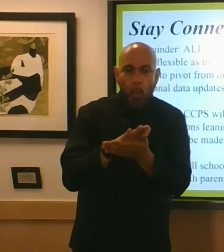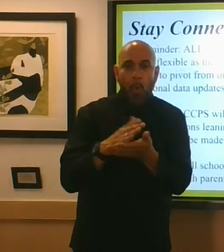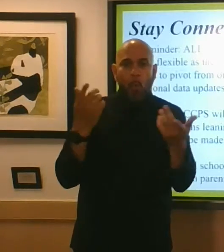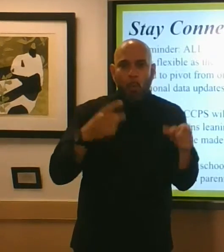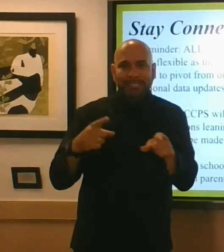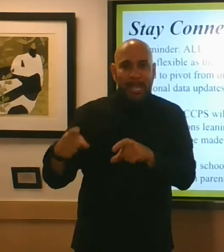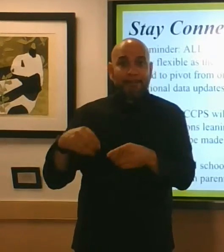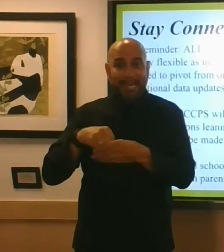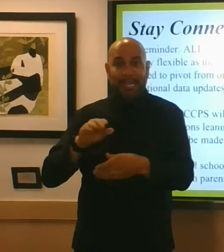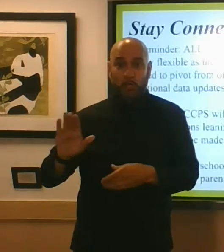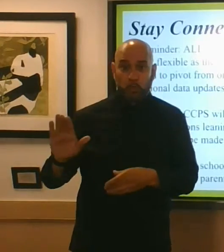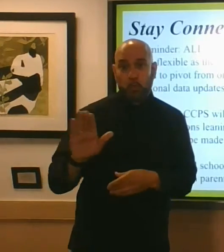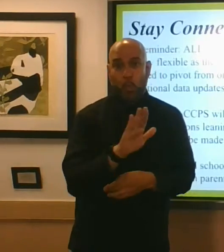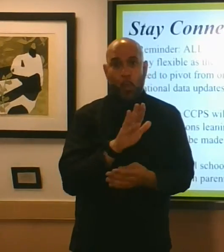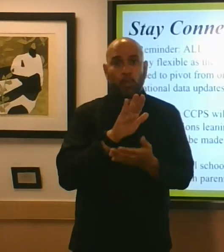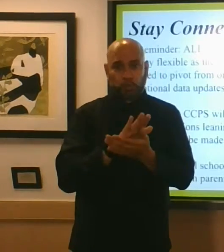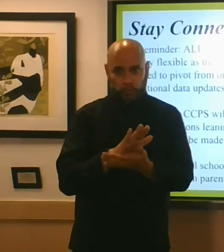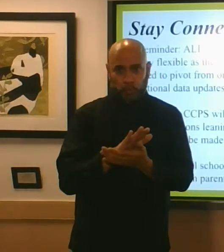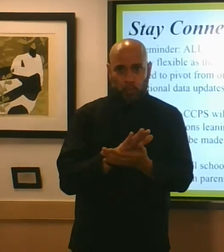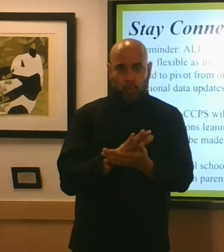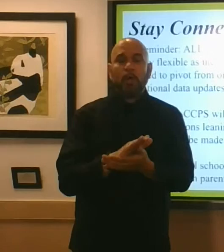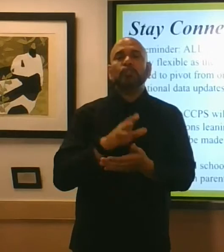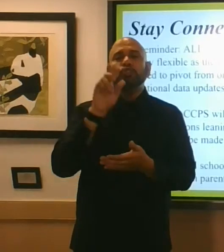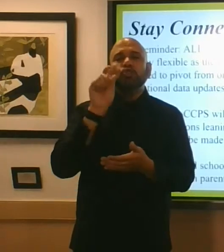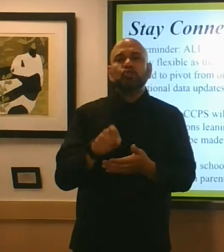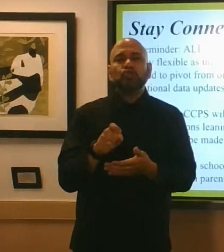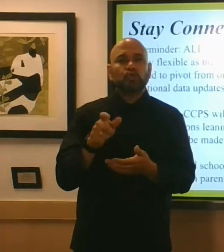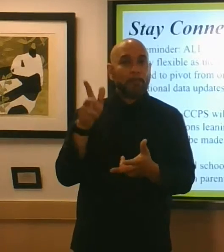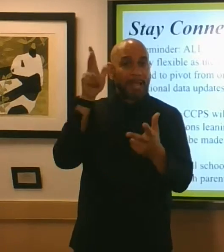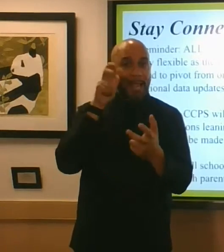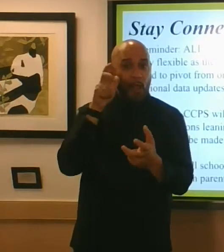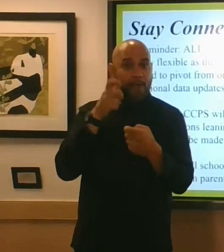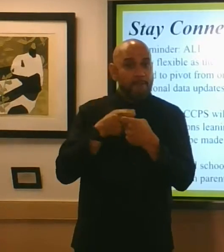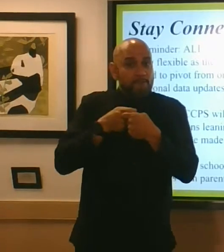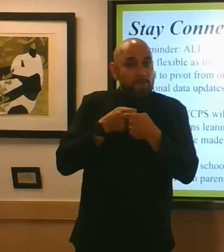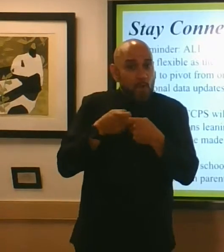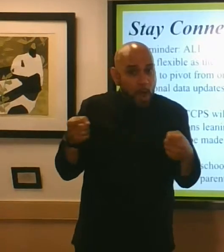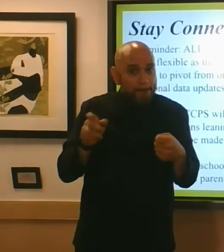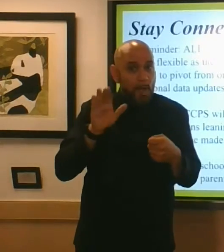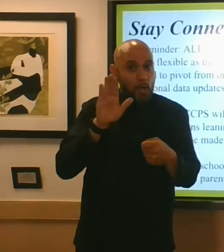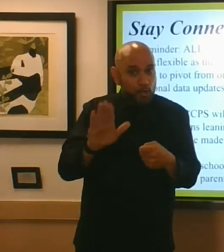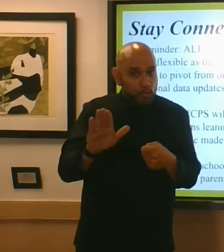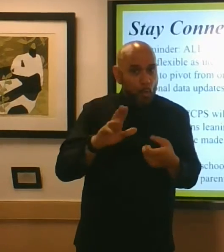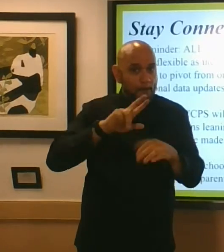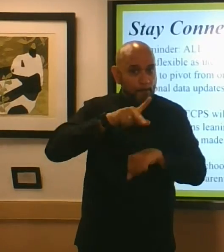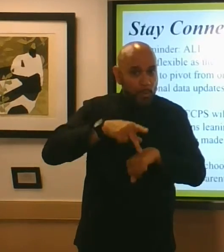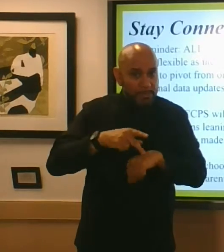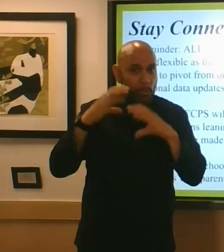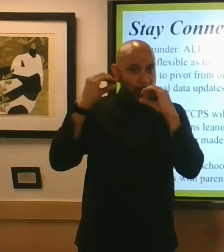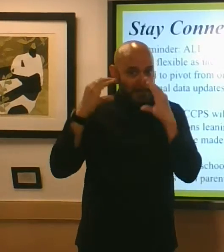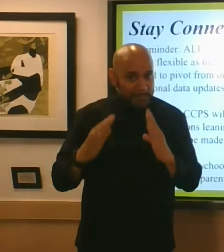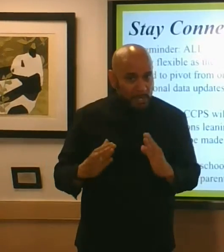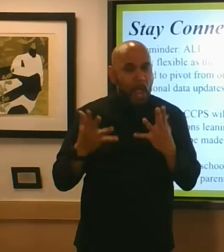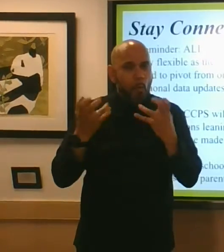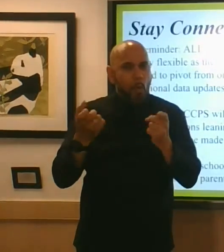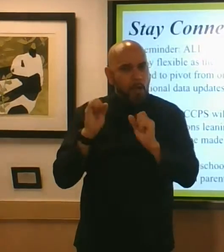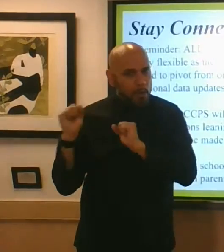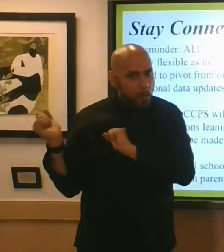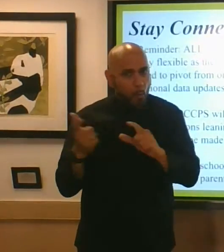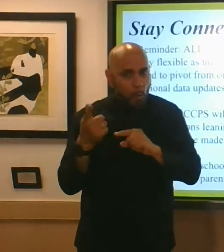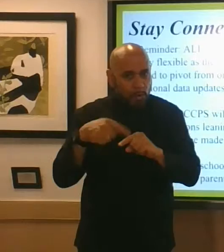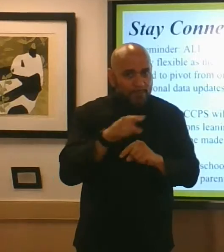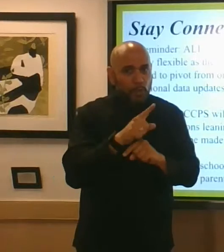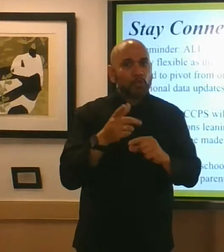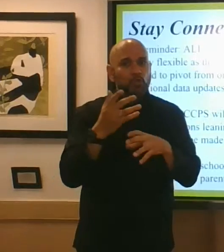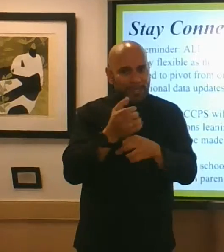your school you should be hearing from your principal you should be hearing from your teachers i want you all of you should be